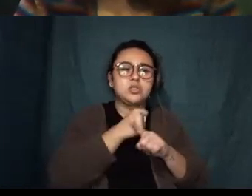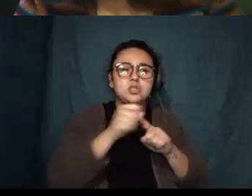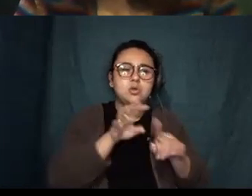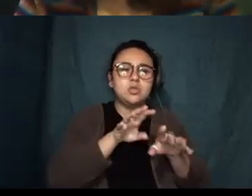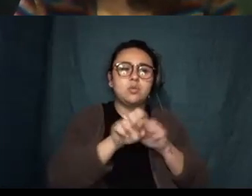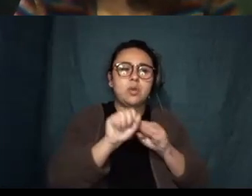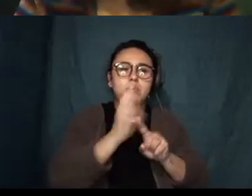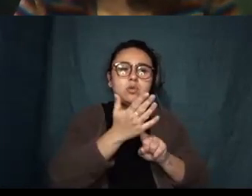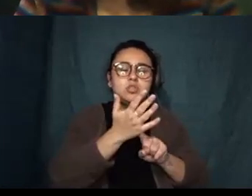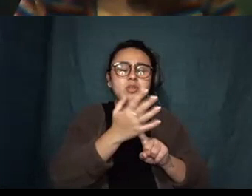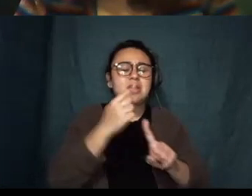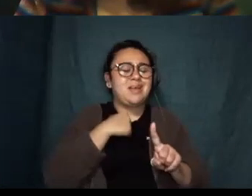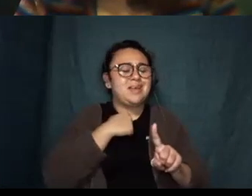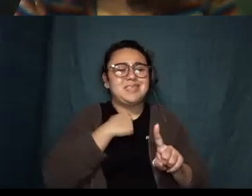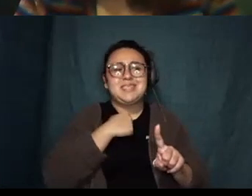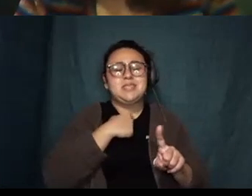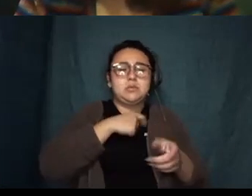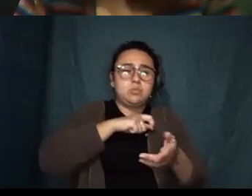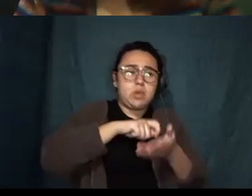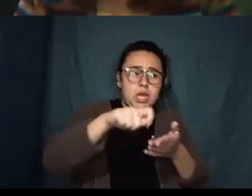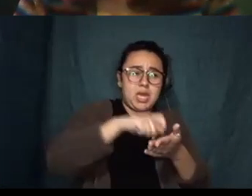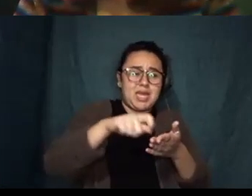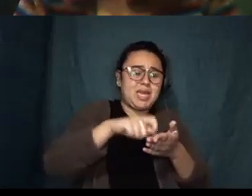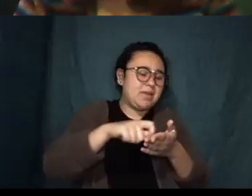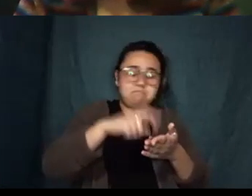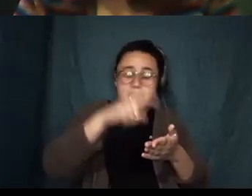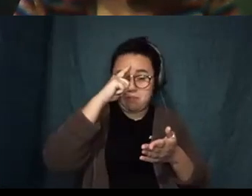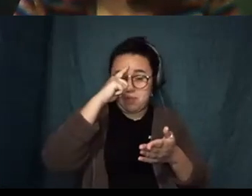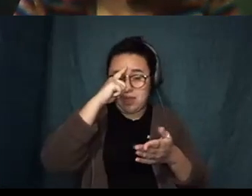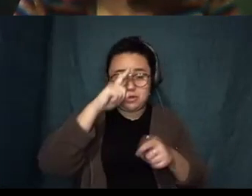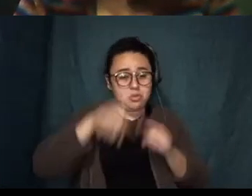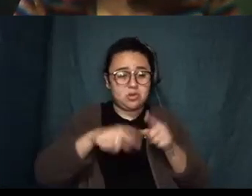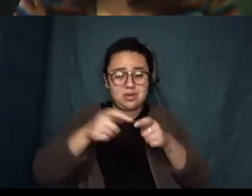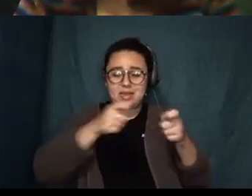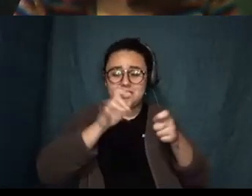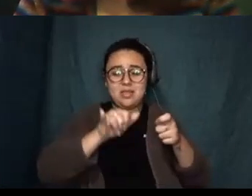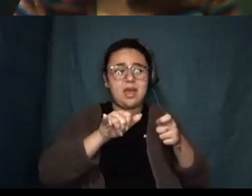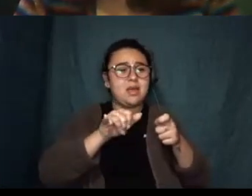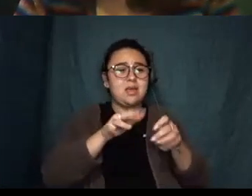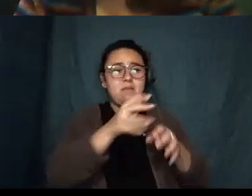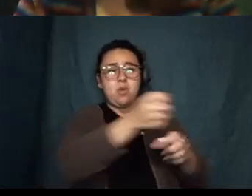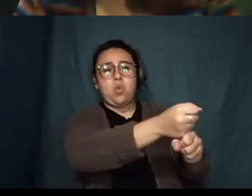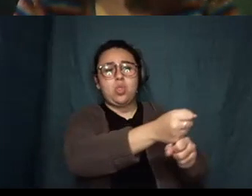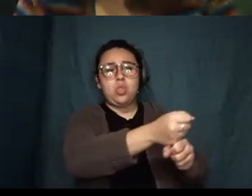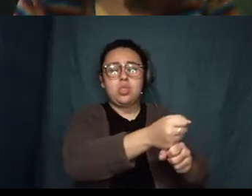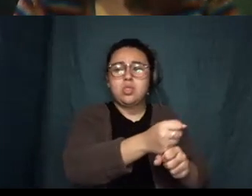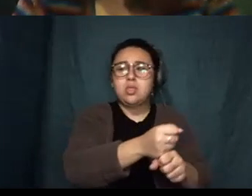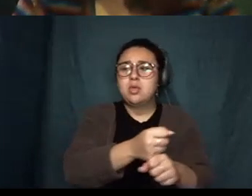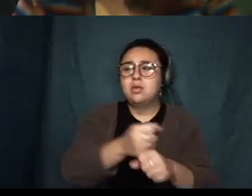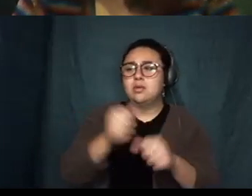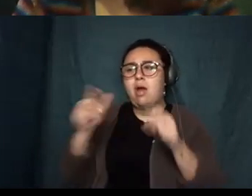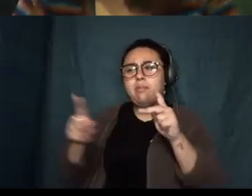because my brain simply couldn't handle it and everyone was really understanding we have about 100 accepted pieces and they were like we get it